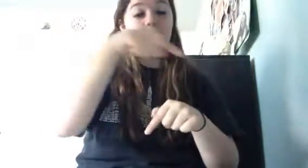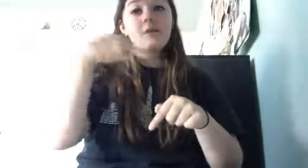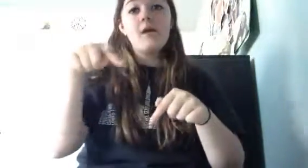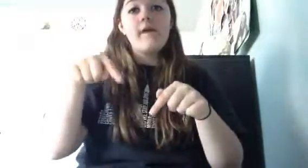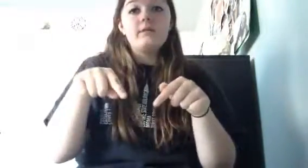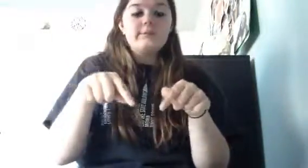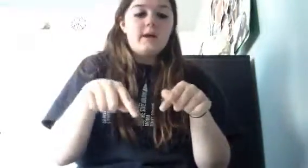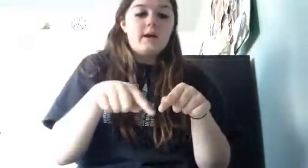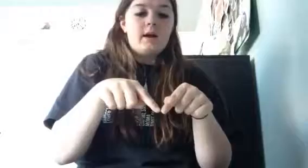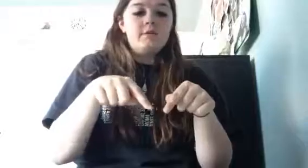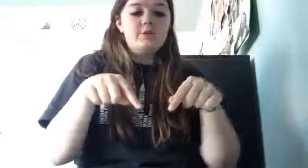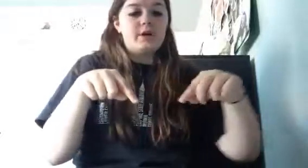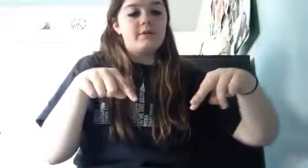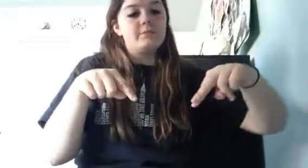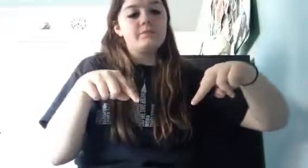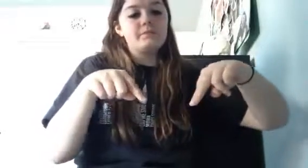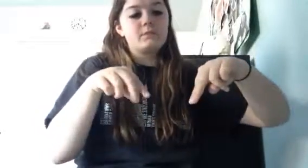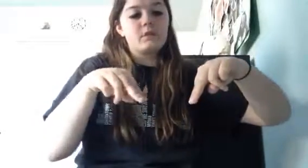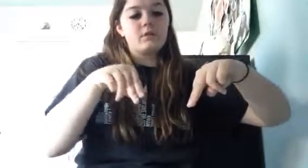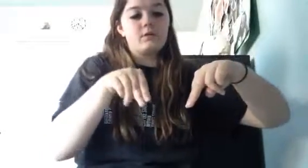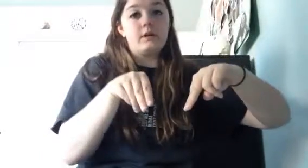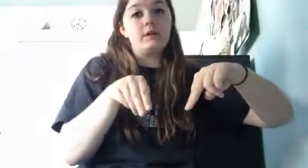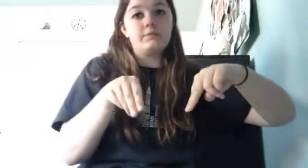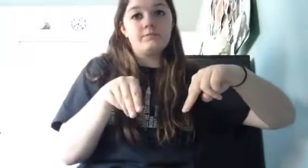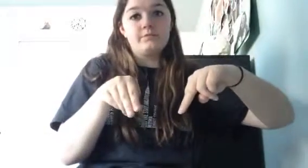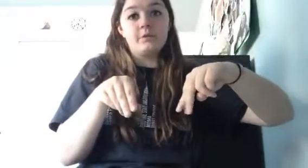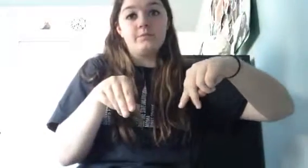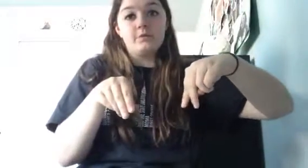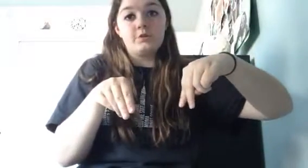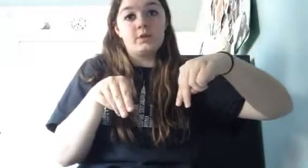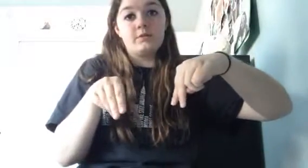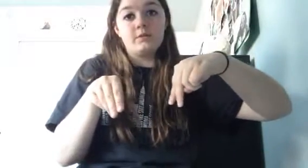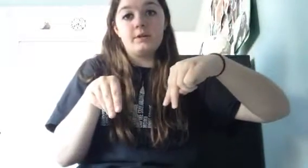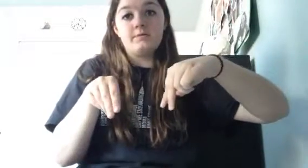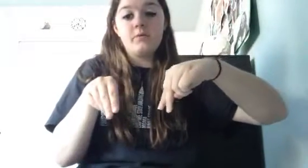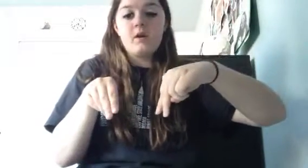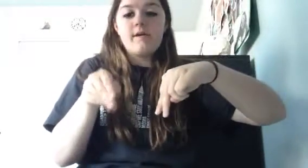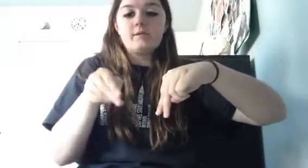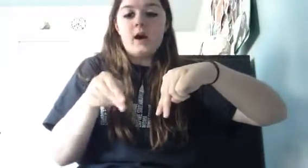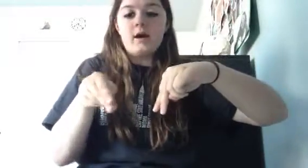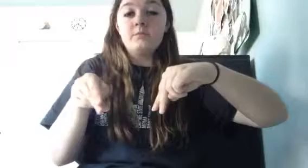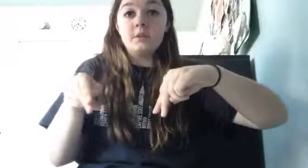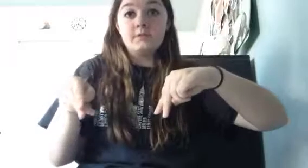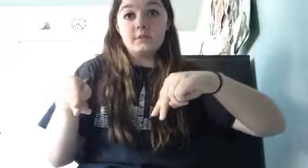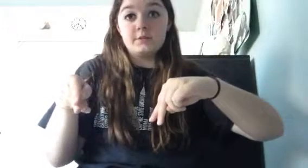and i'm just driving like they're both just driving right i'm driving too